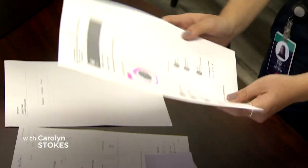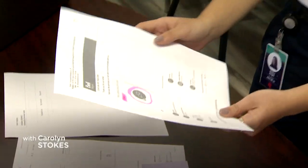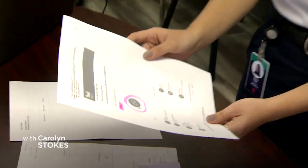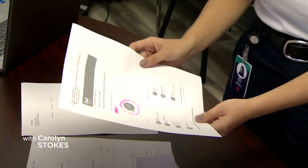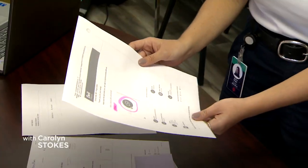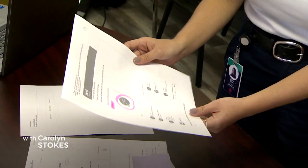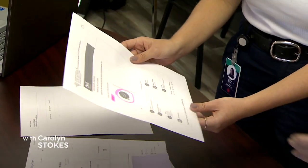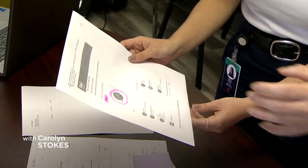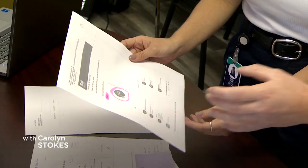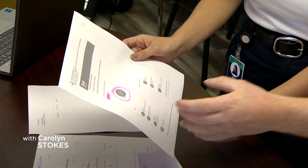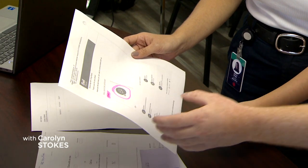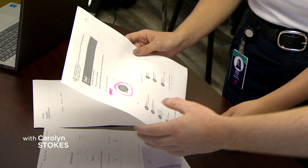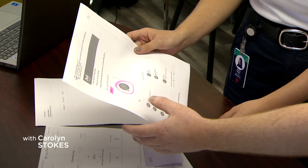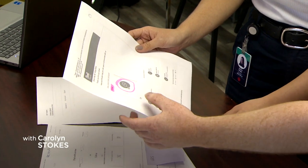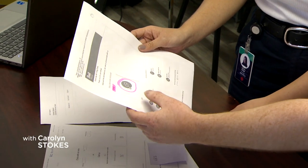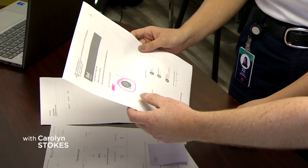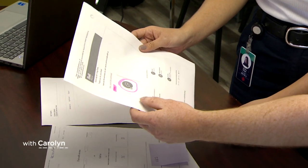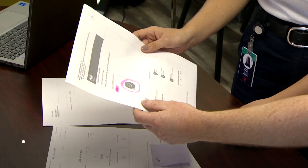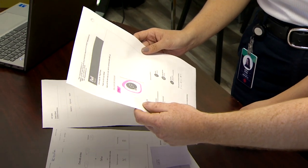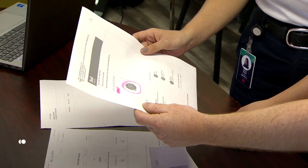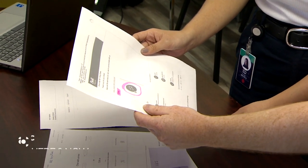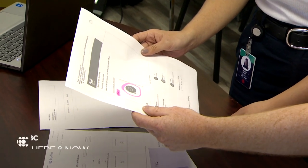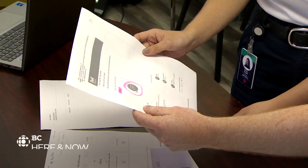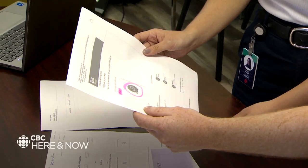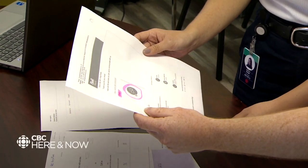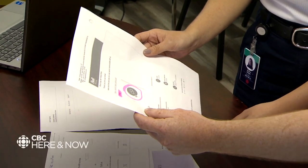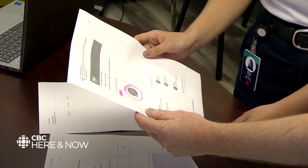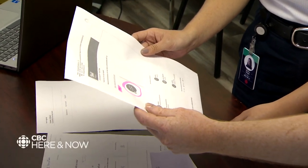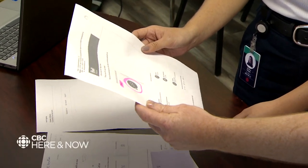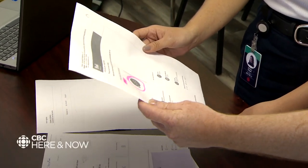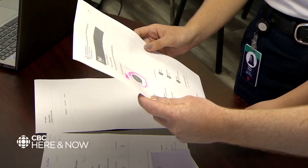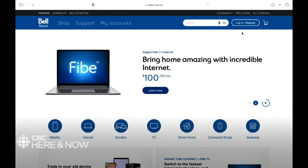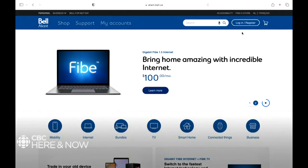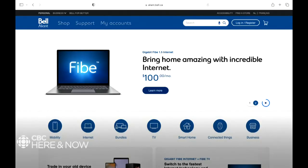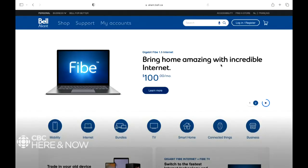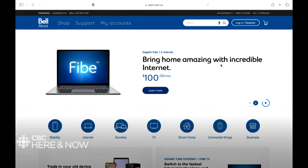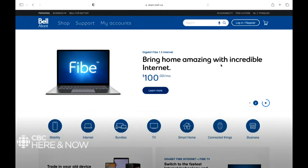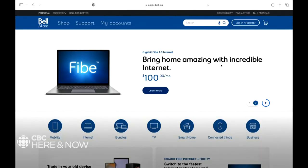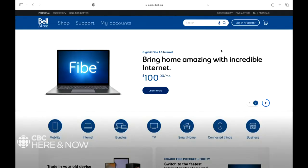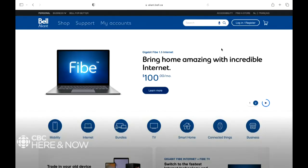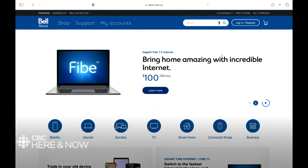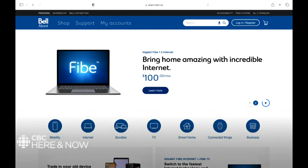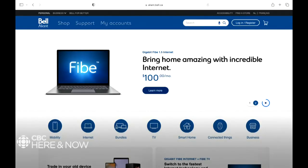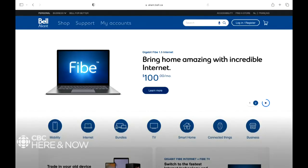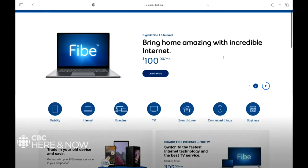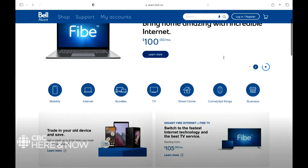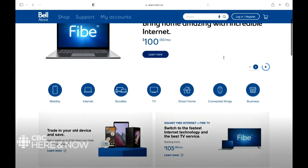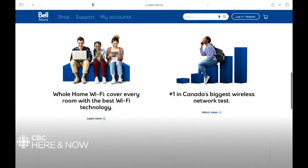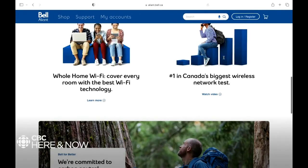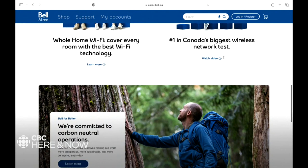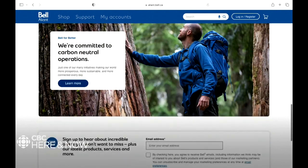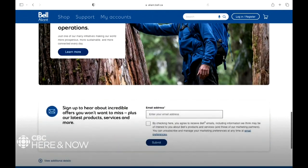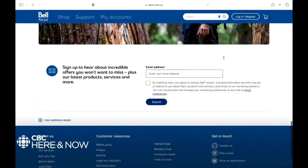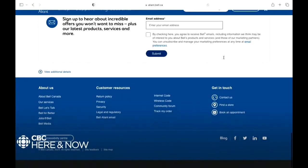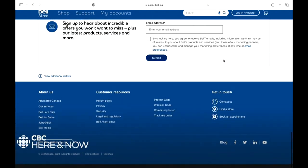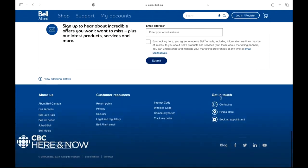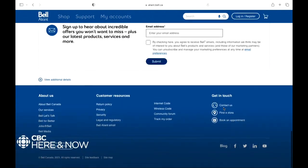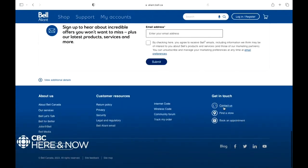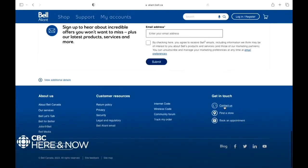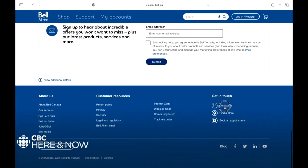He tried to talk to Bell Alliant. That's when his trouble started. King-Duke says Bell Alliant doesn't offer a live chat option in